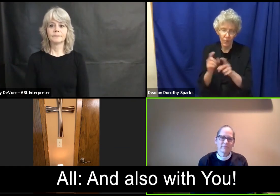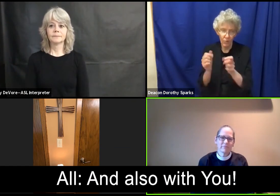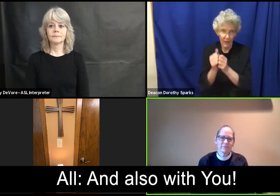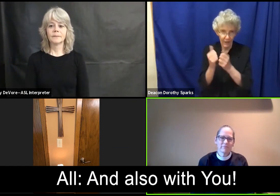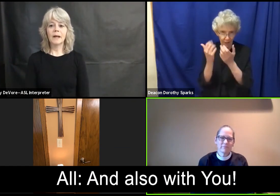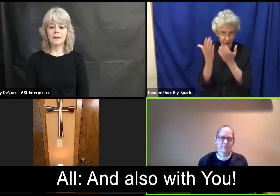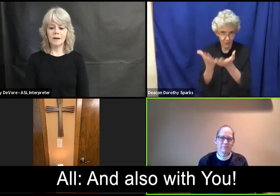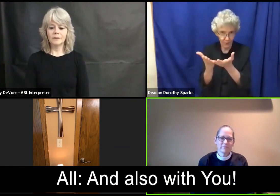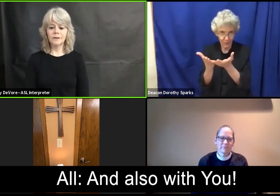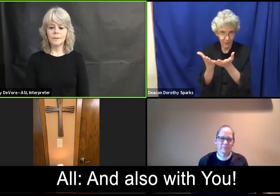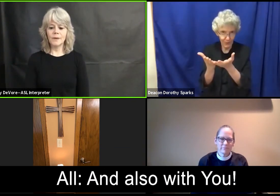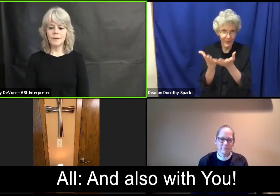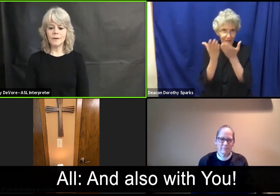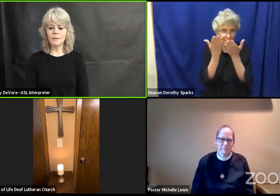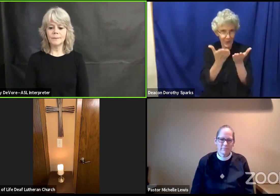and and also with you